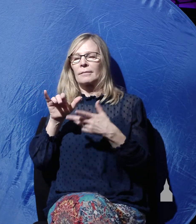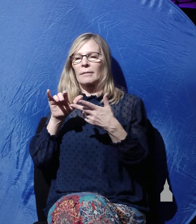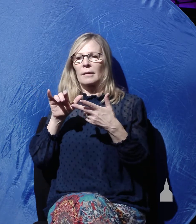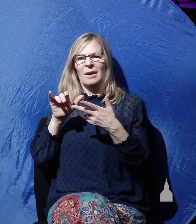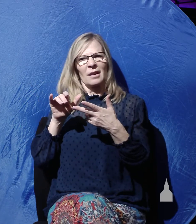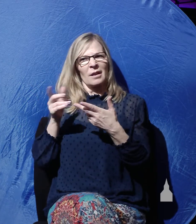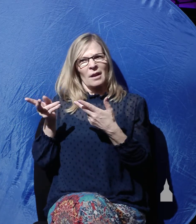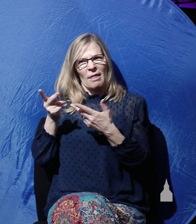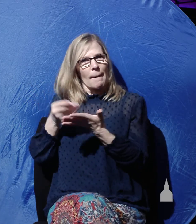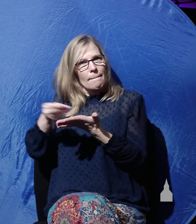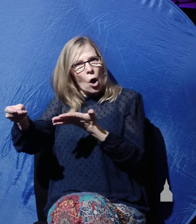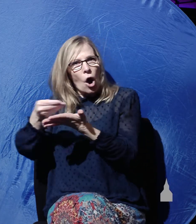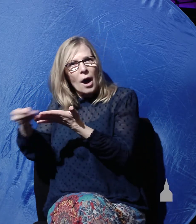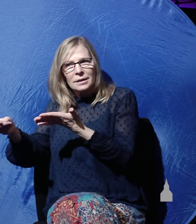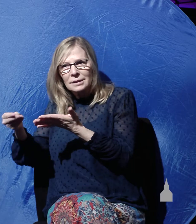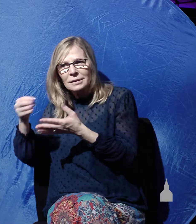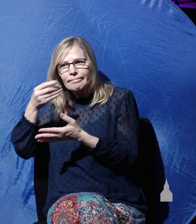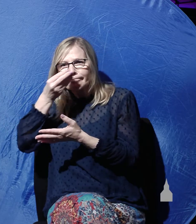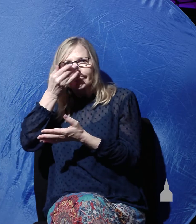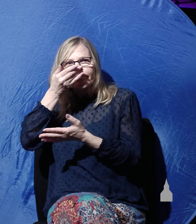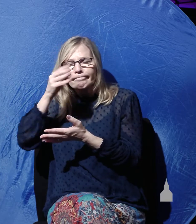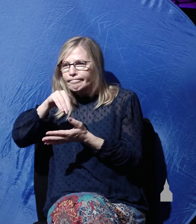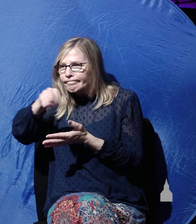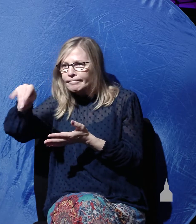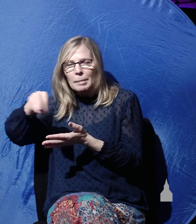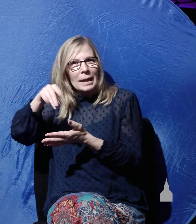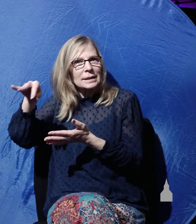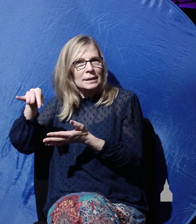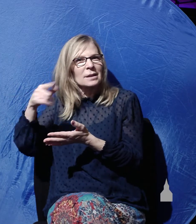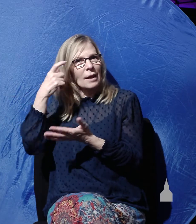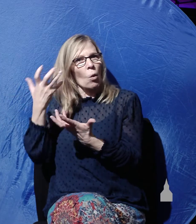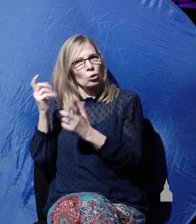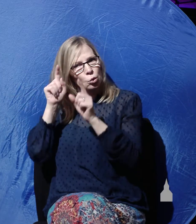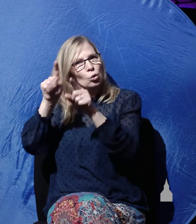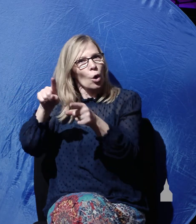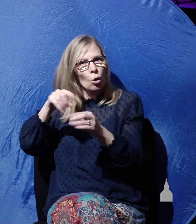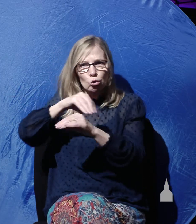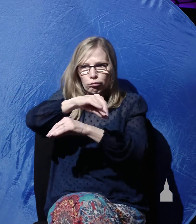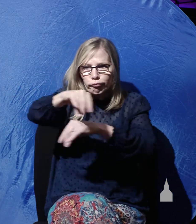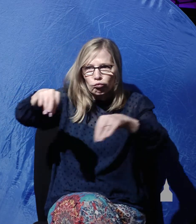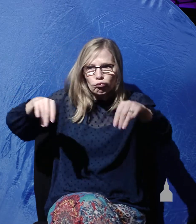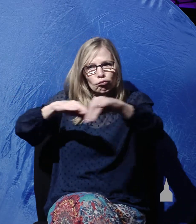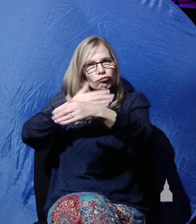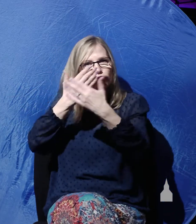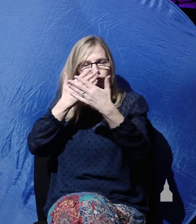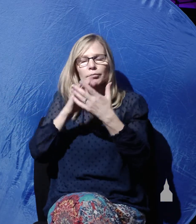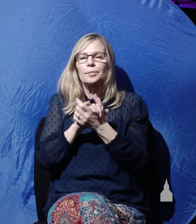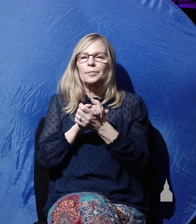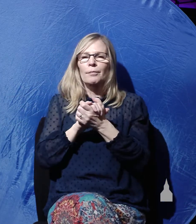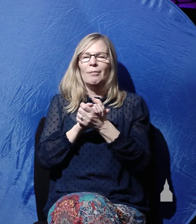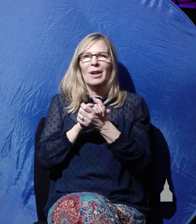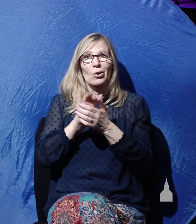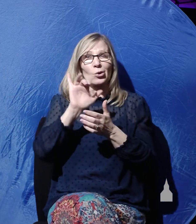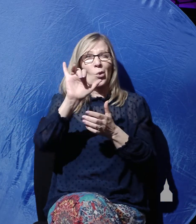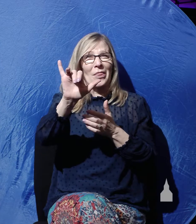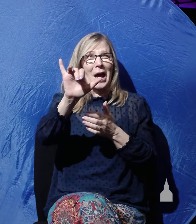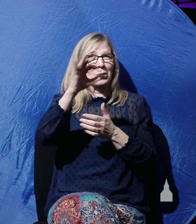and anoint him. Now when Mark closed chapter 15 of his gospel account, it was late Friday afternoon.